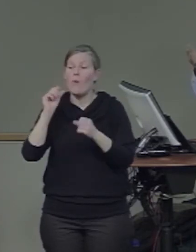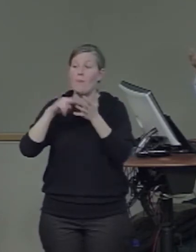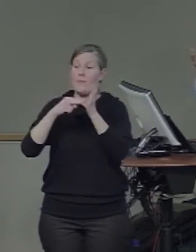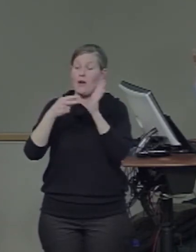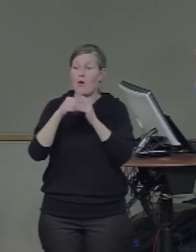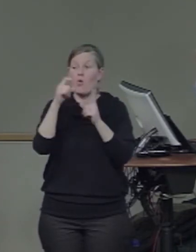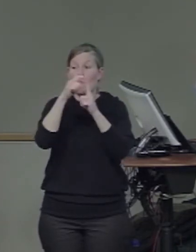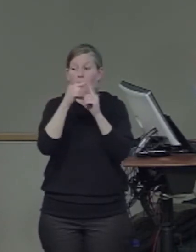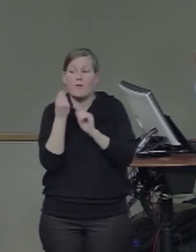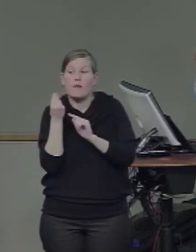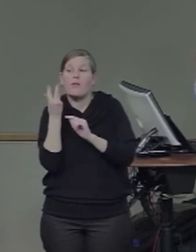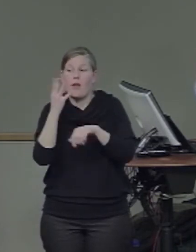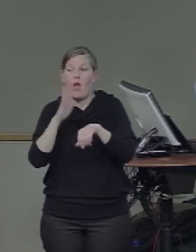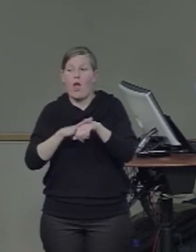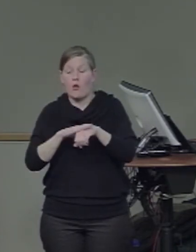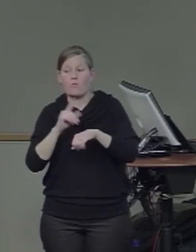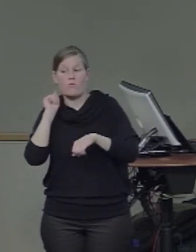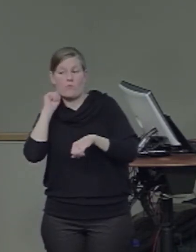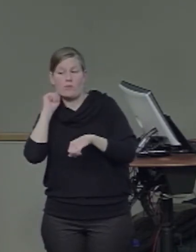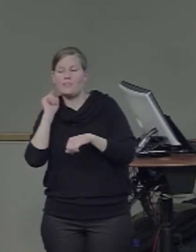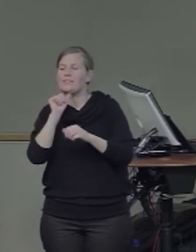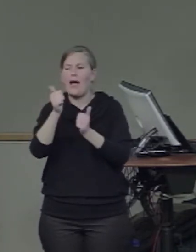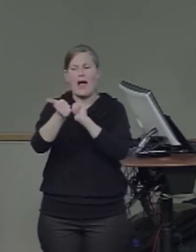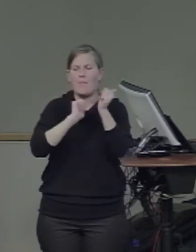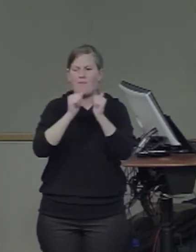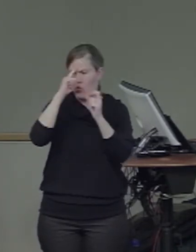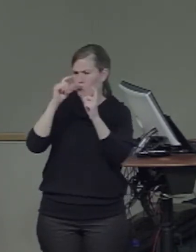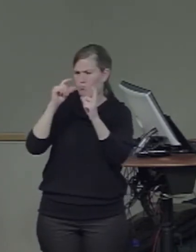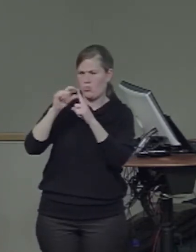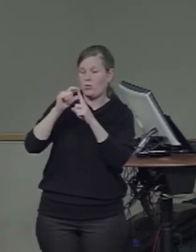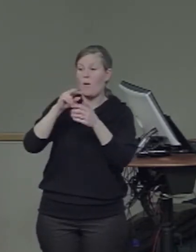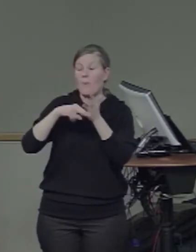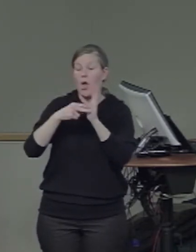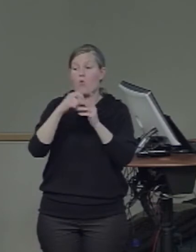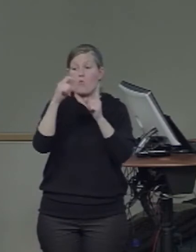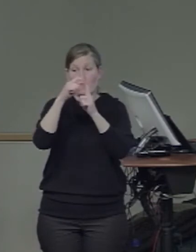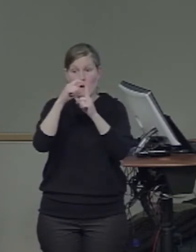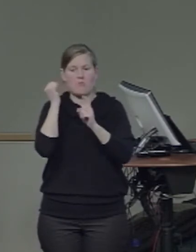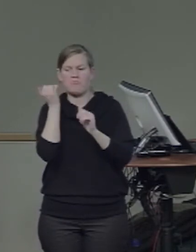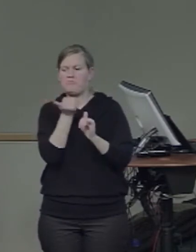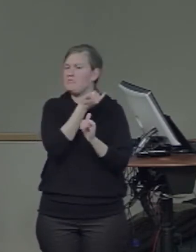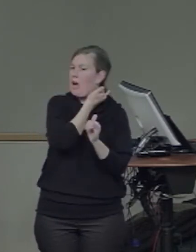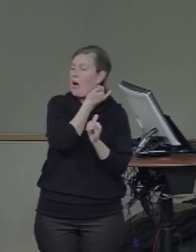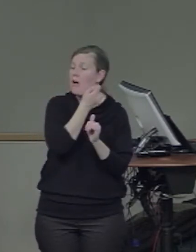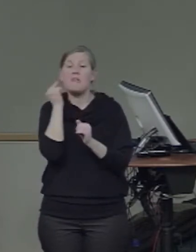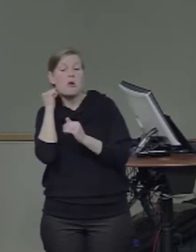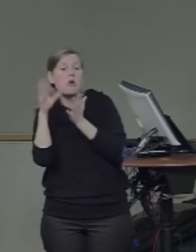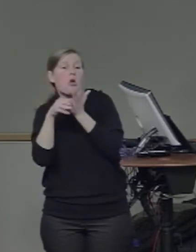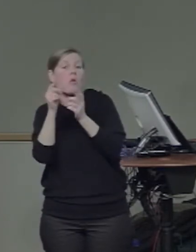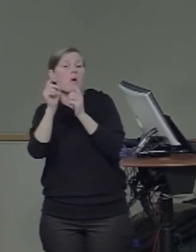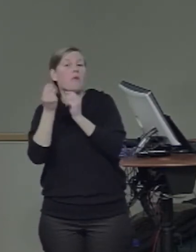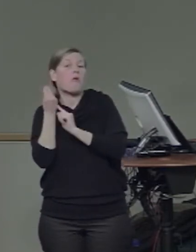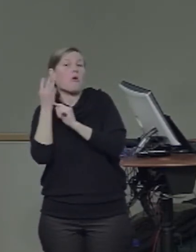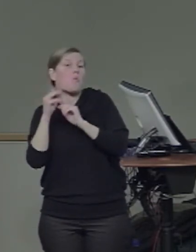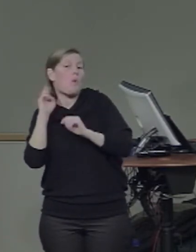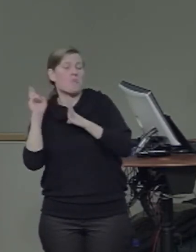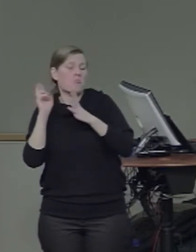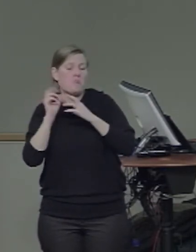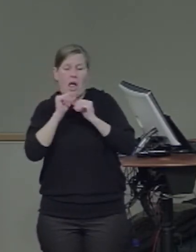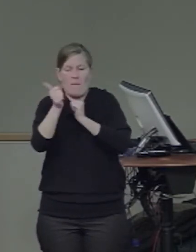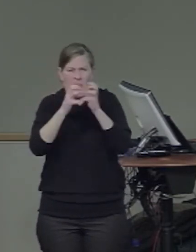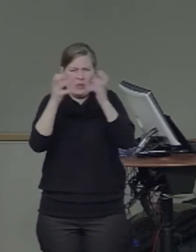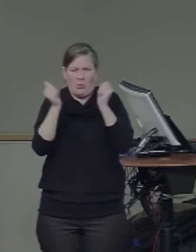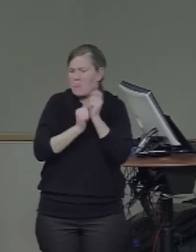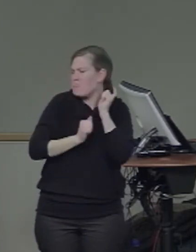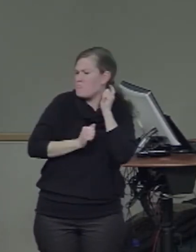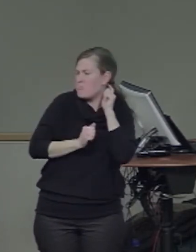gradual shift in lateralization. It's not like, I mean, if anything, you would have thought the faces would be